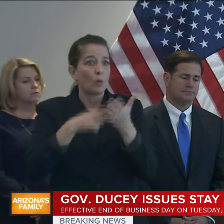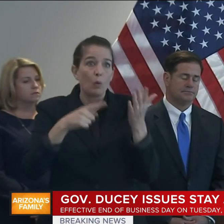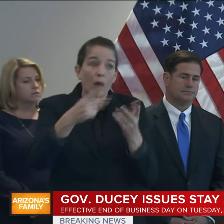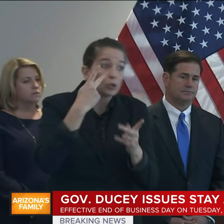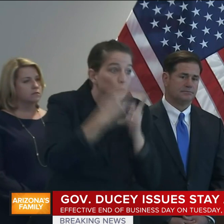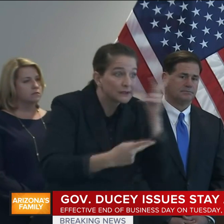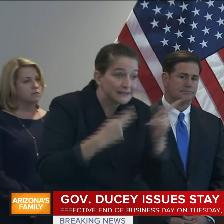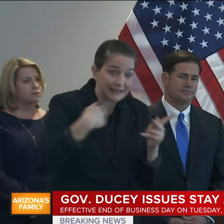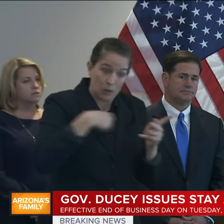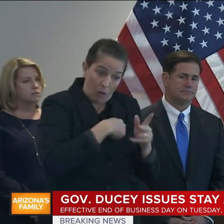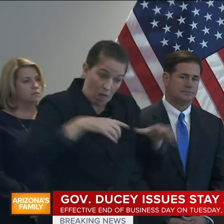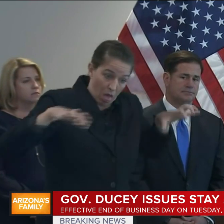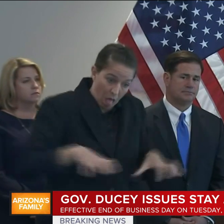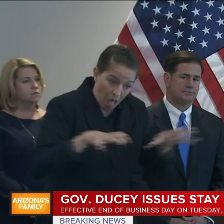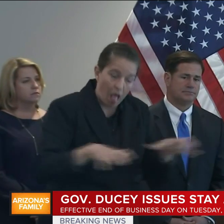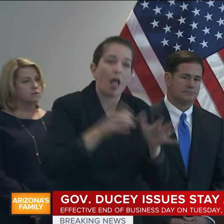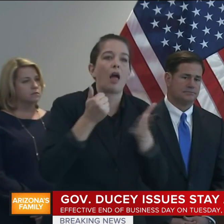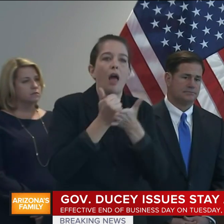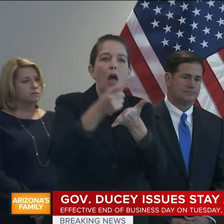of our state.